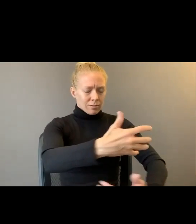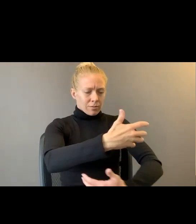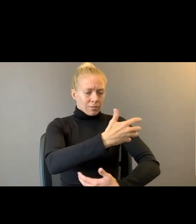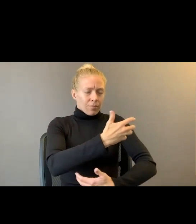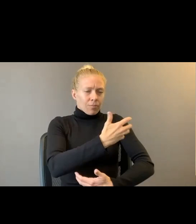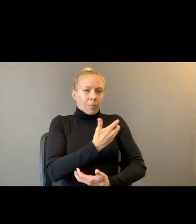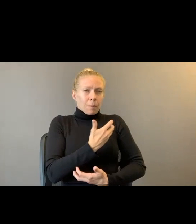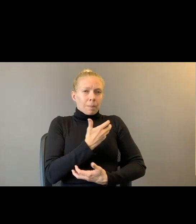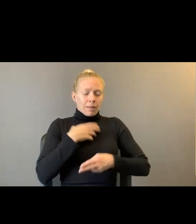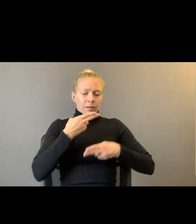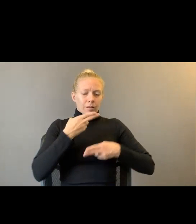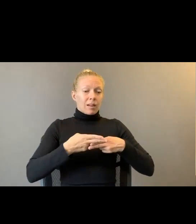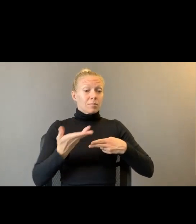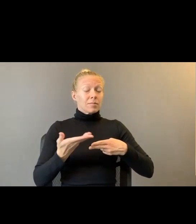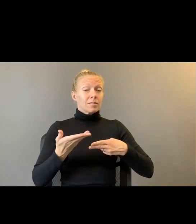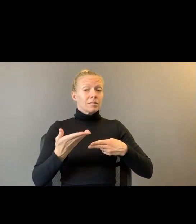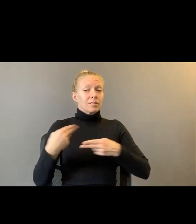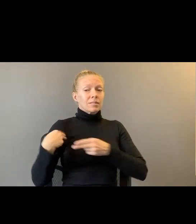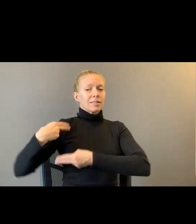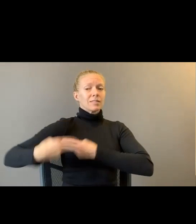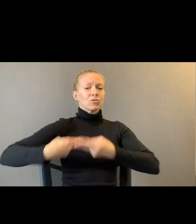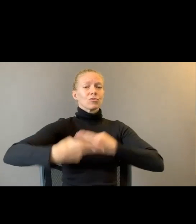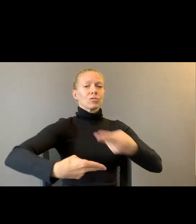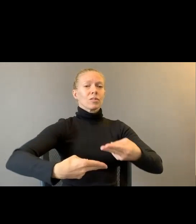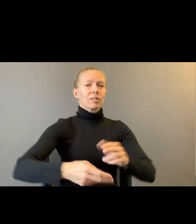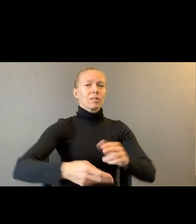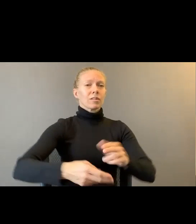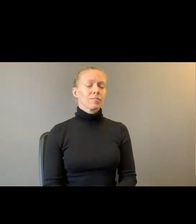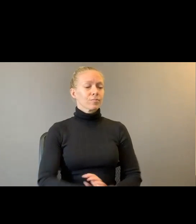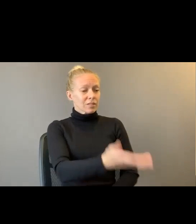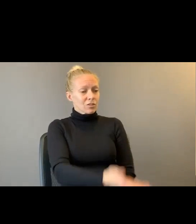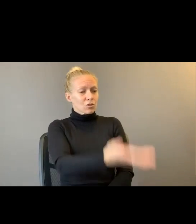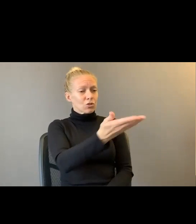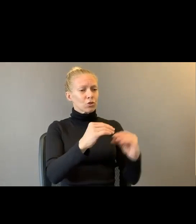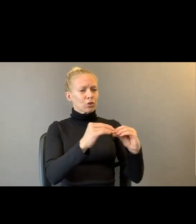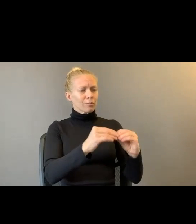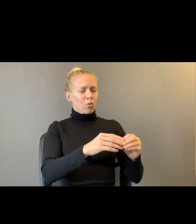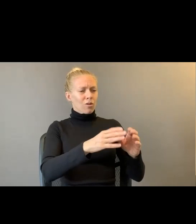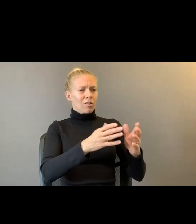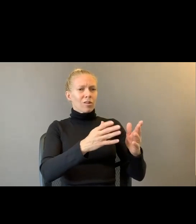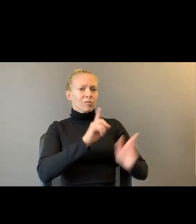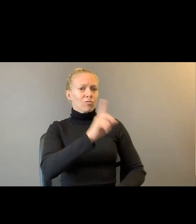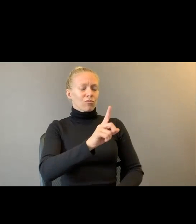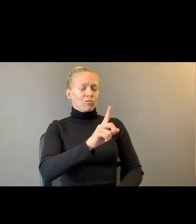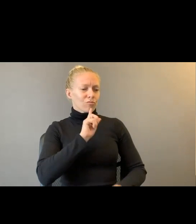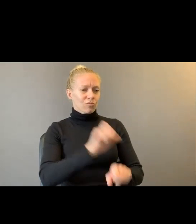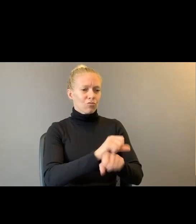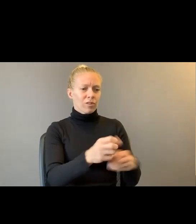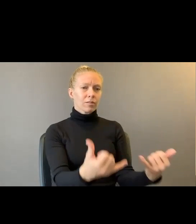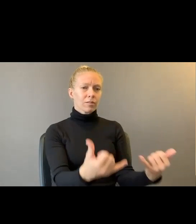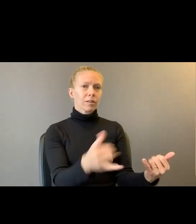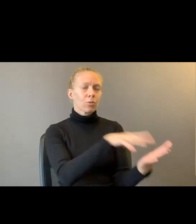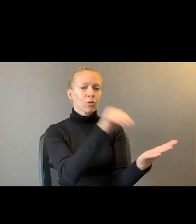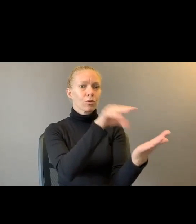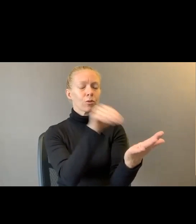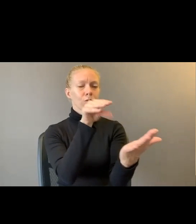named it History. She is more human now, learning languages every